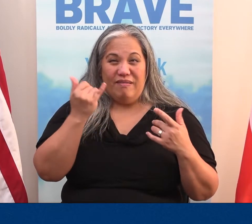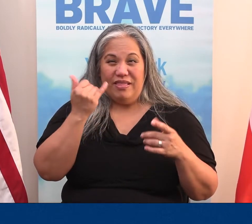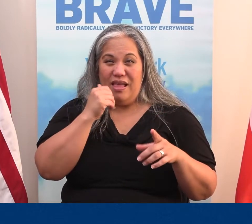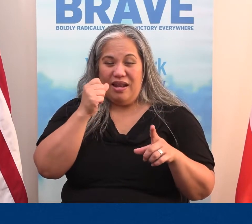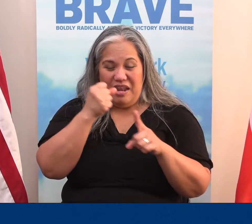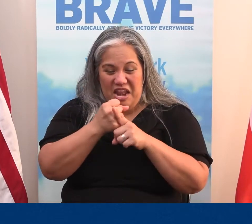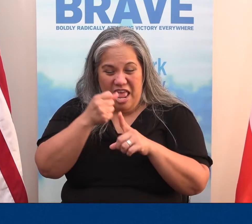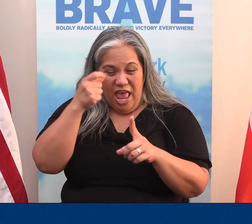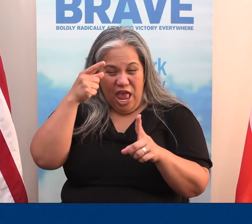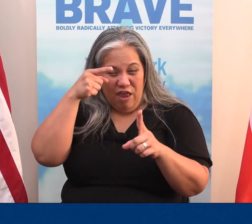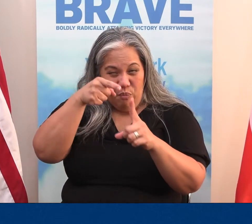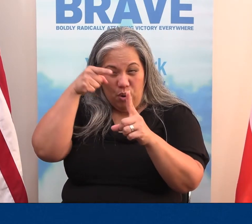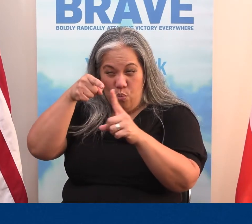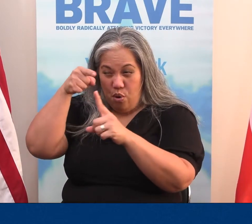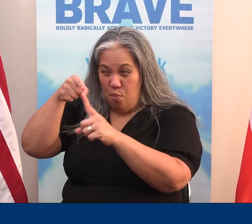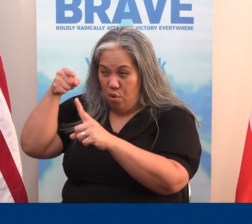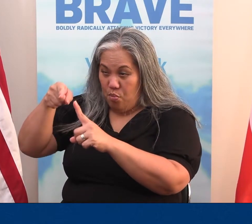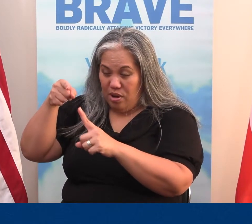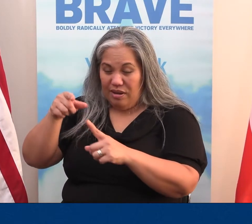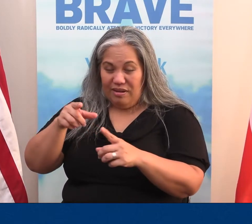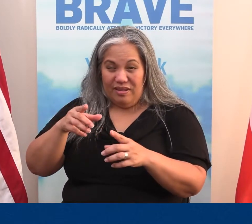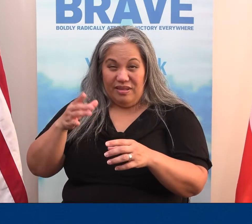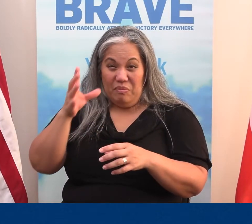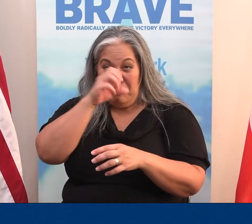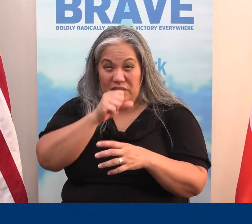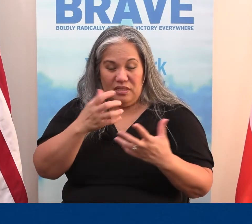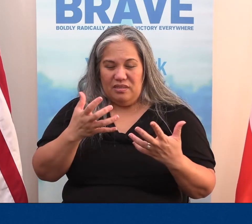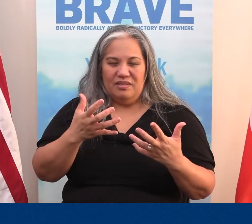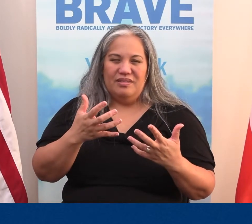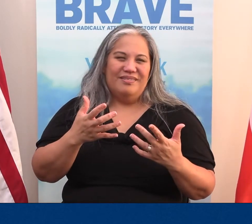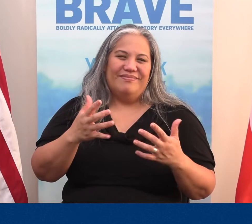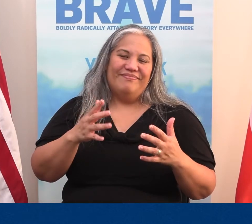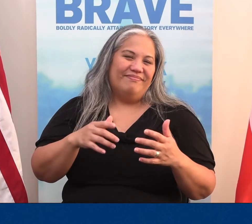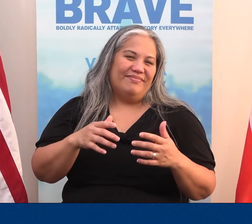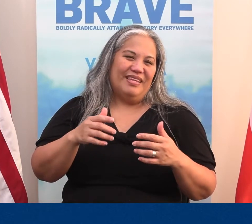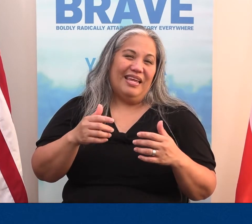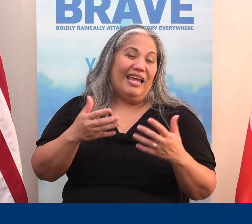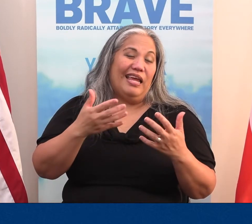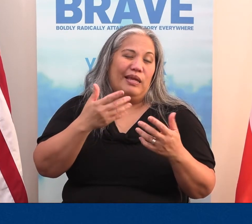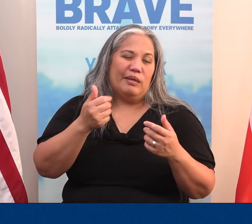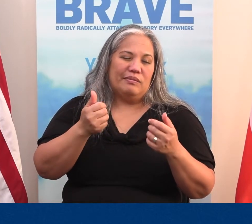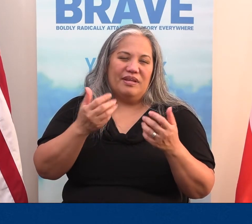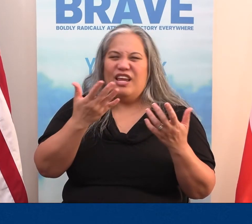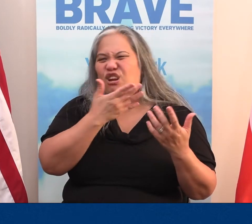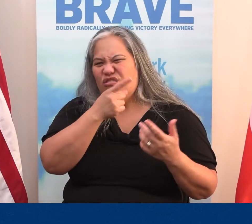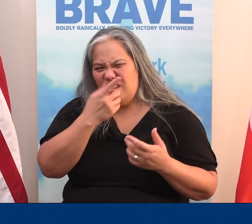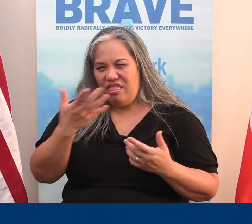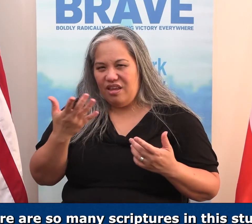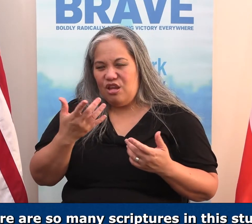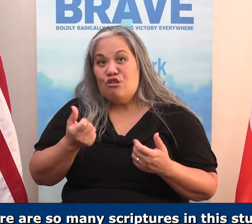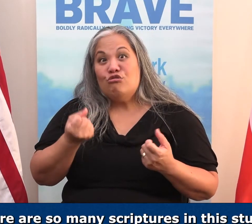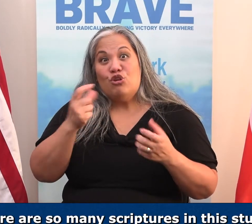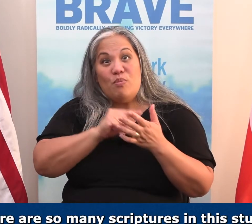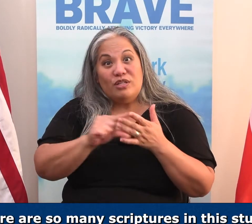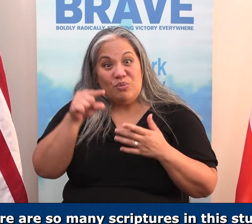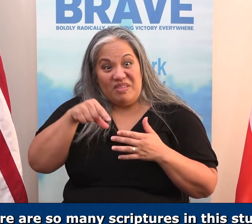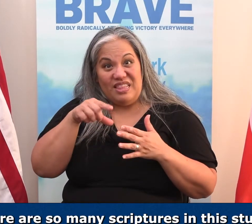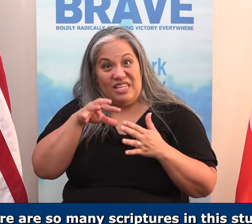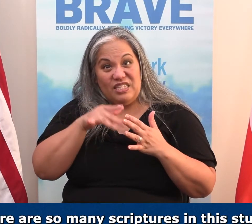if they didn't hit every point that we hit. You know, here's the thing, guys. There are so many scriptures in this